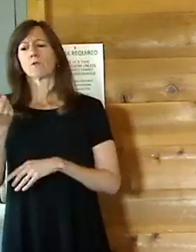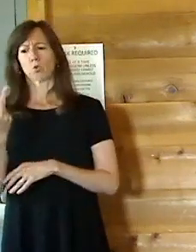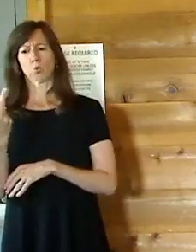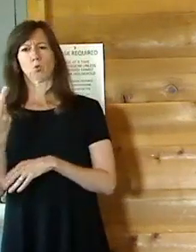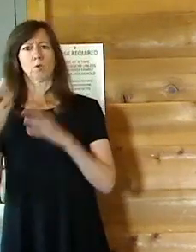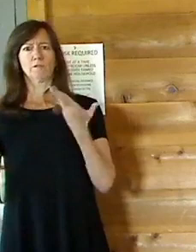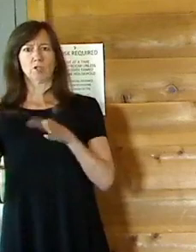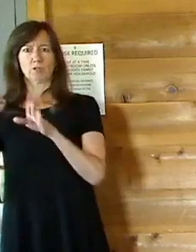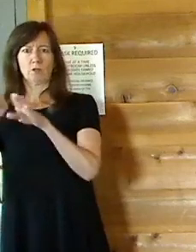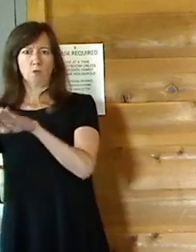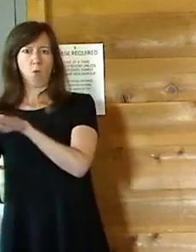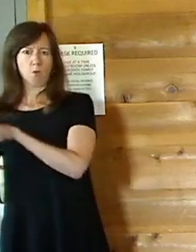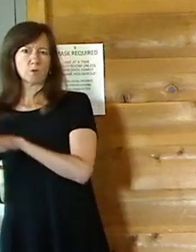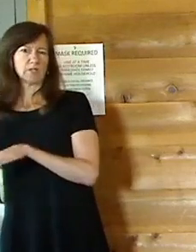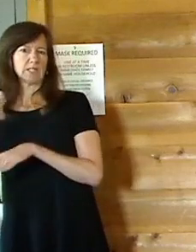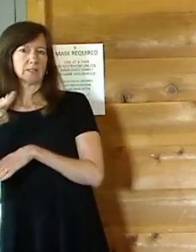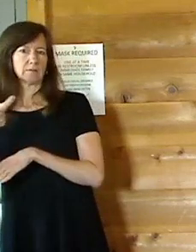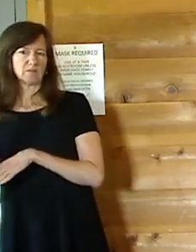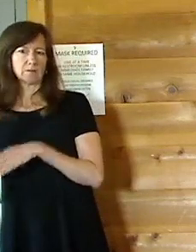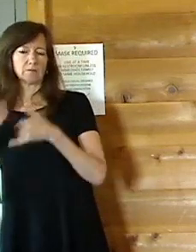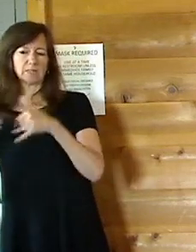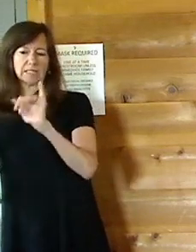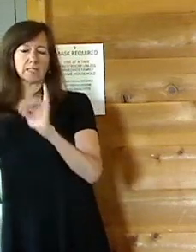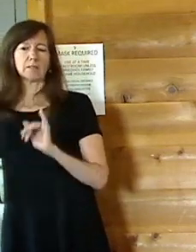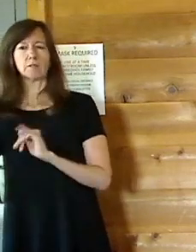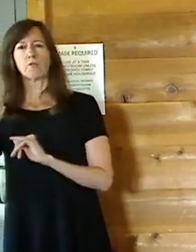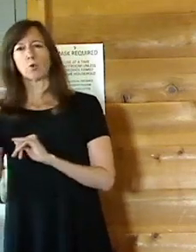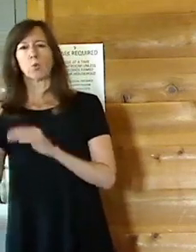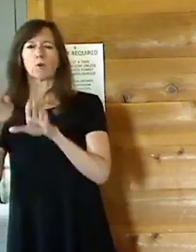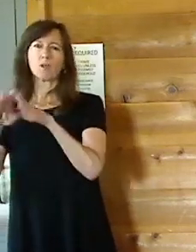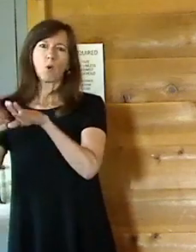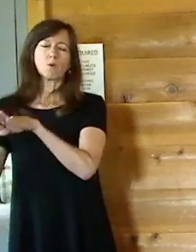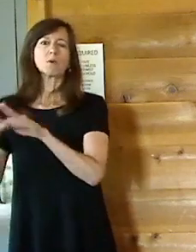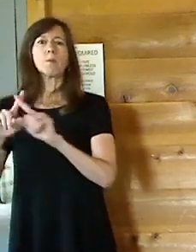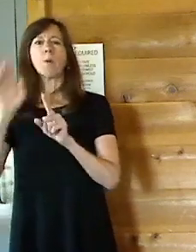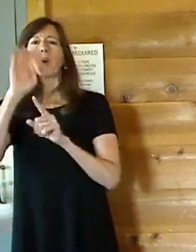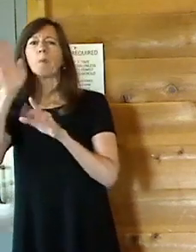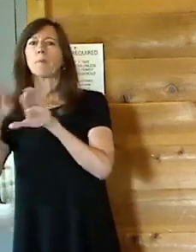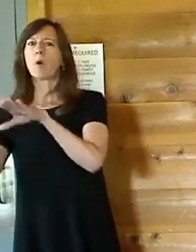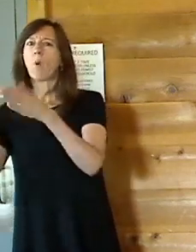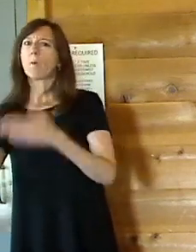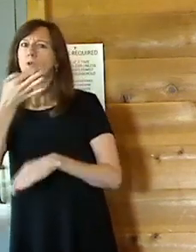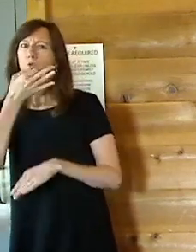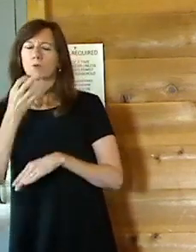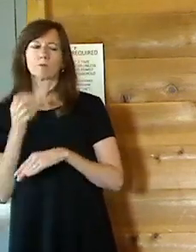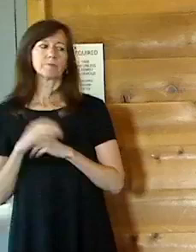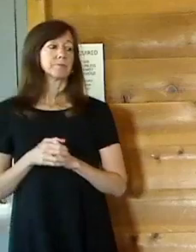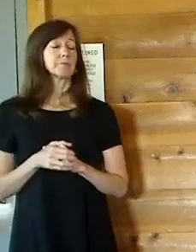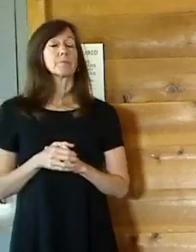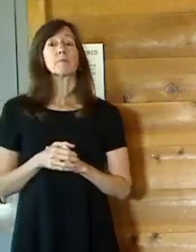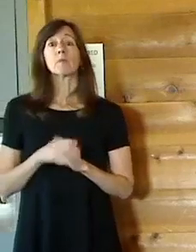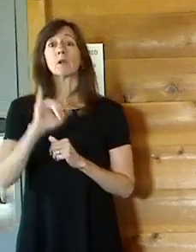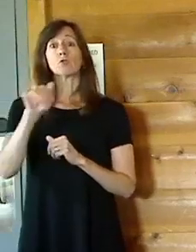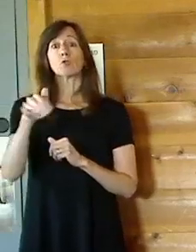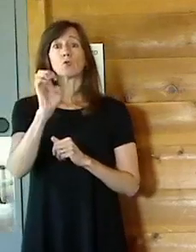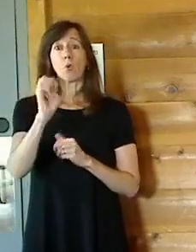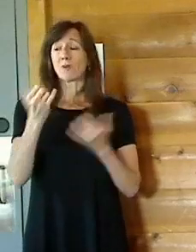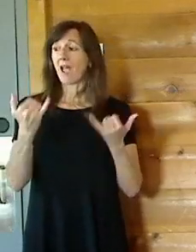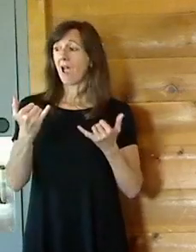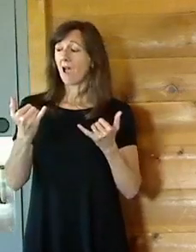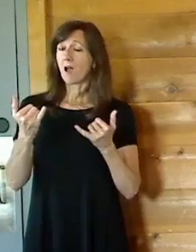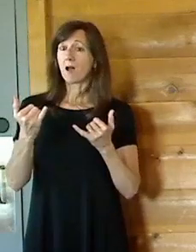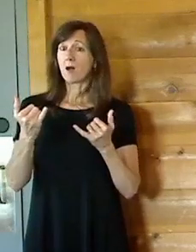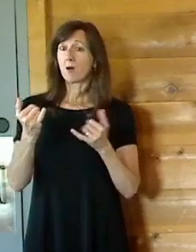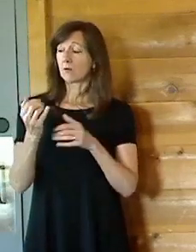details, and we'll get them open sometime soon. Joe, I have seen you at Dutchess Stadium. We're now at 100% capacity. Yes.